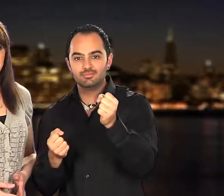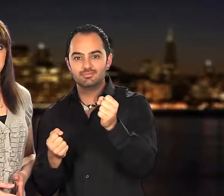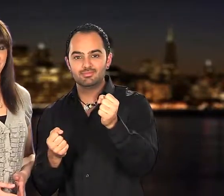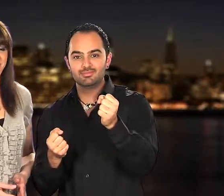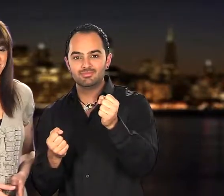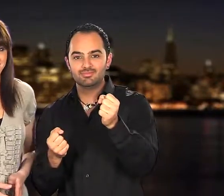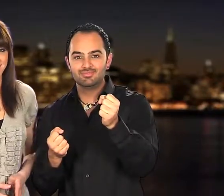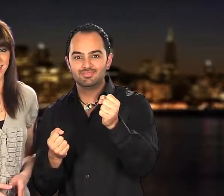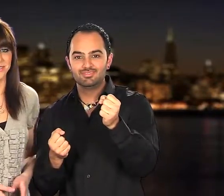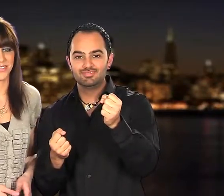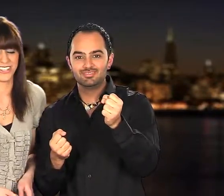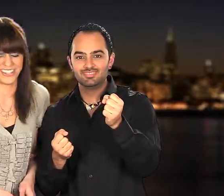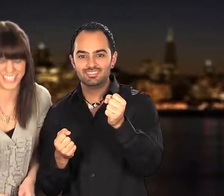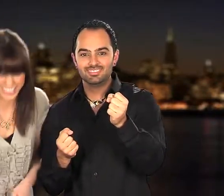I don't think that's martial arts.